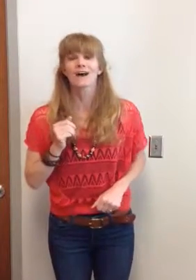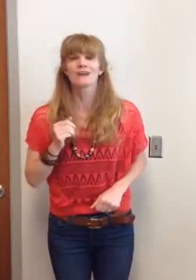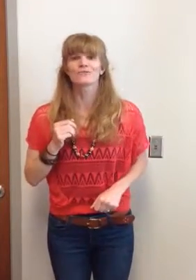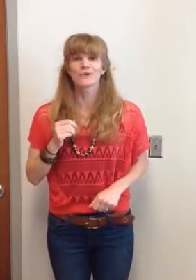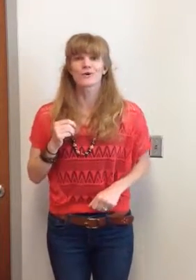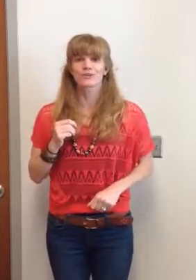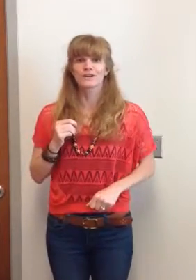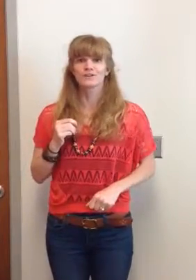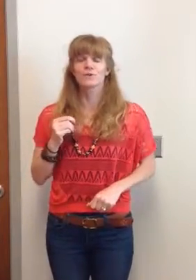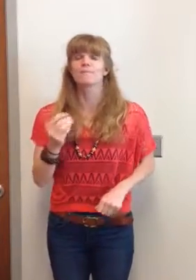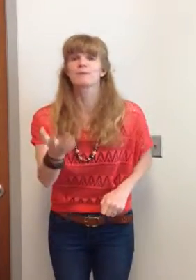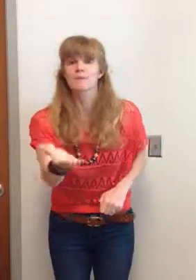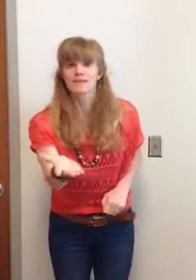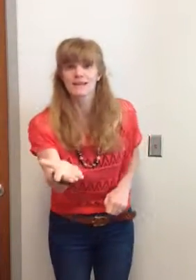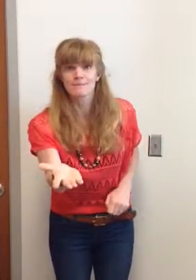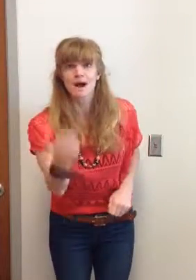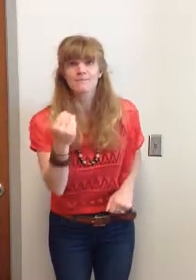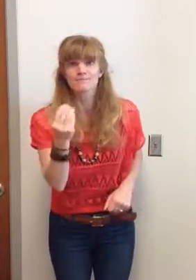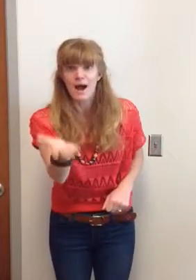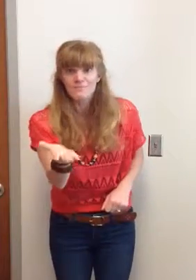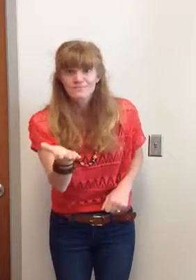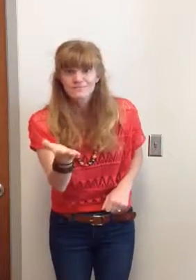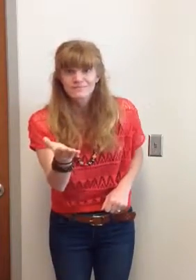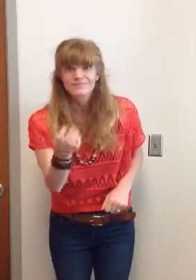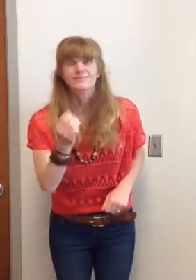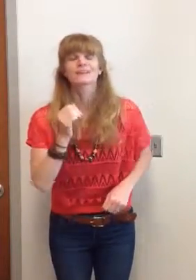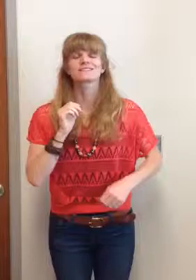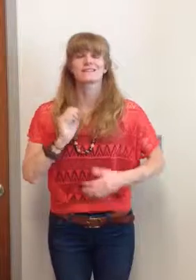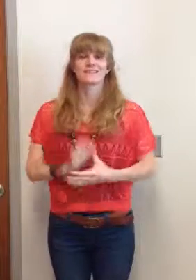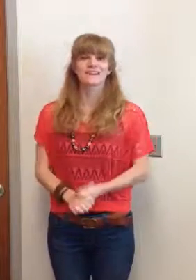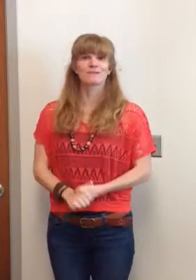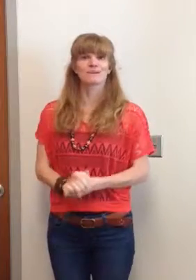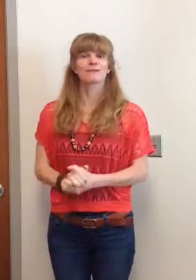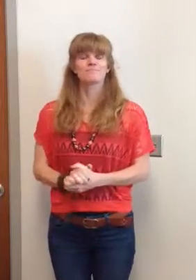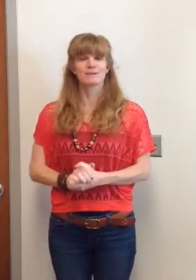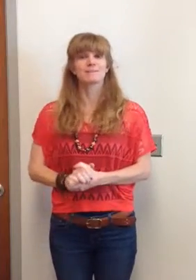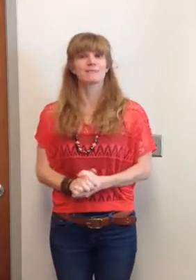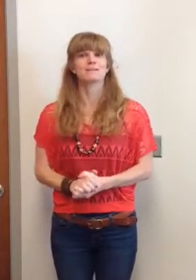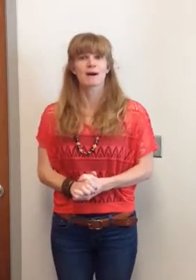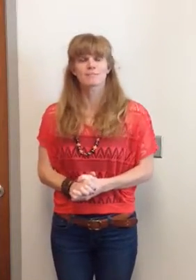5, 4, 3, 2, 1, gewbidi-bibbidi-bop, bot. Excellent. And that's we try this, bibbidi-bibidi-bob.